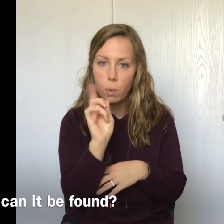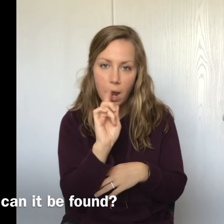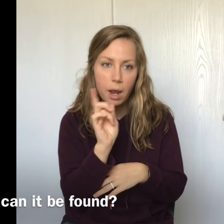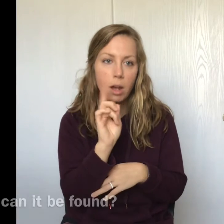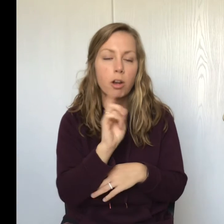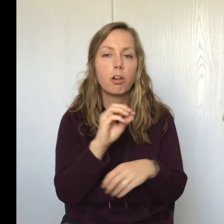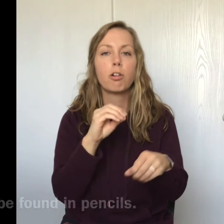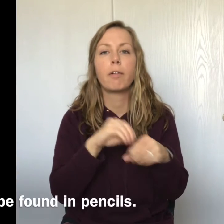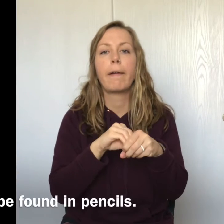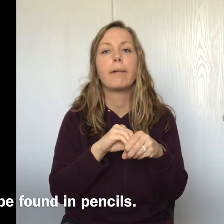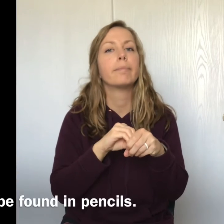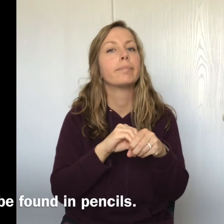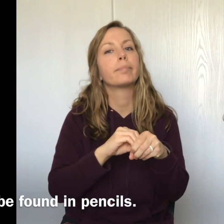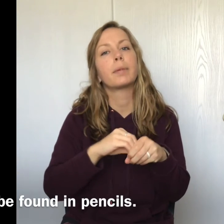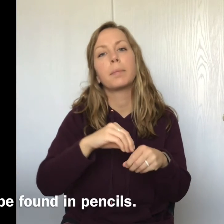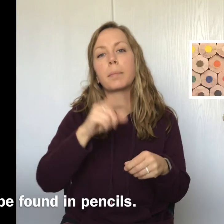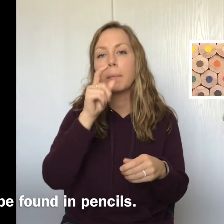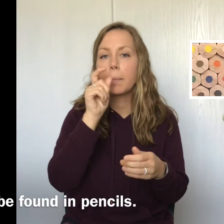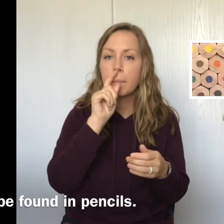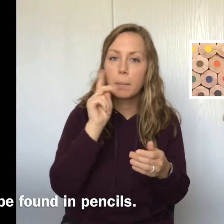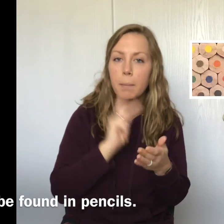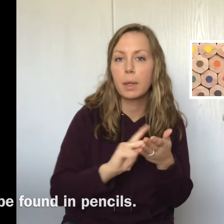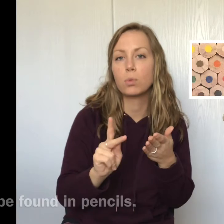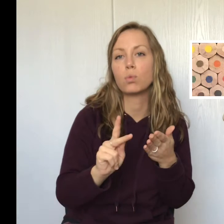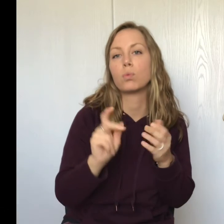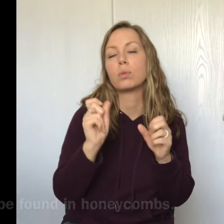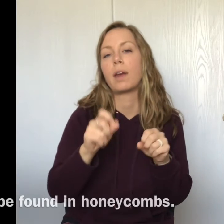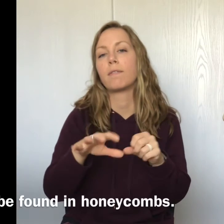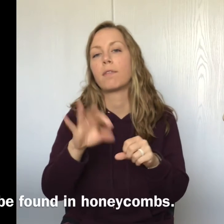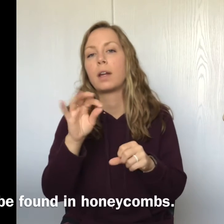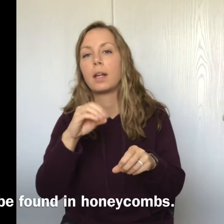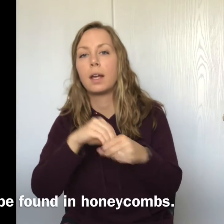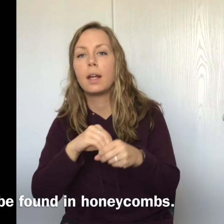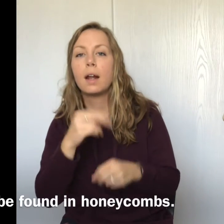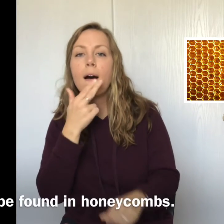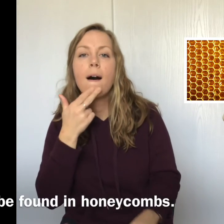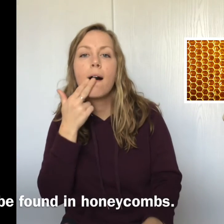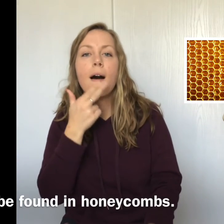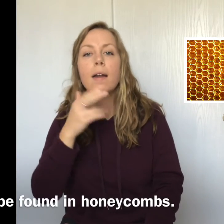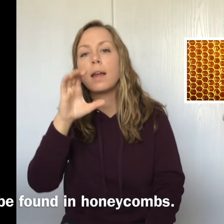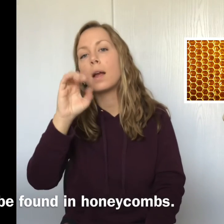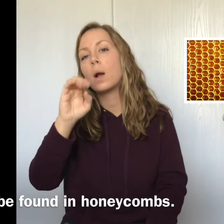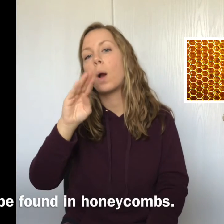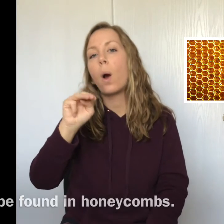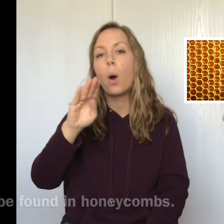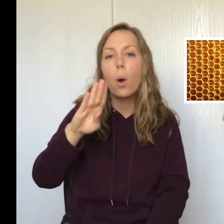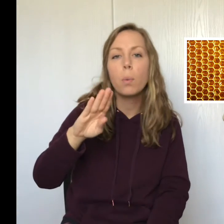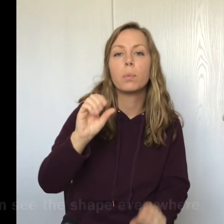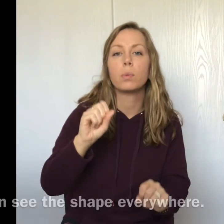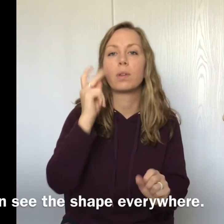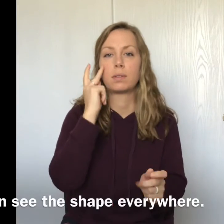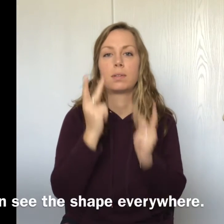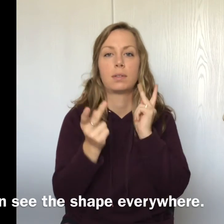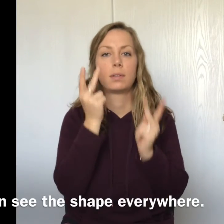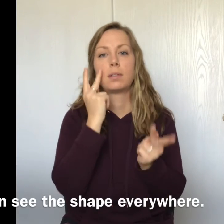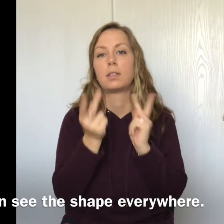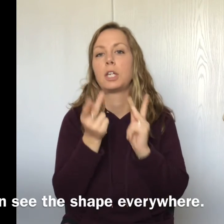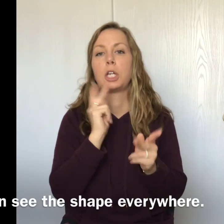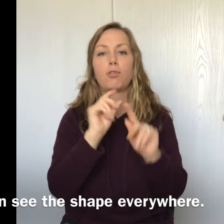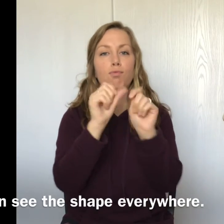Where can it be found? It can be found in pencils. It can be found in honeycombs. You can see this